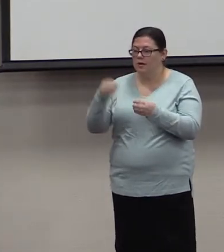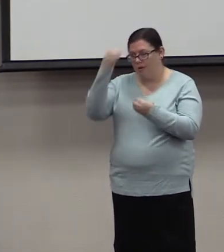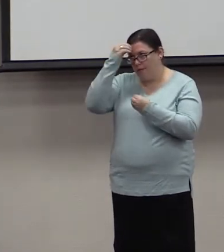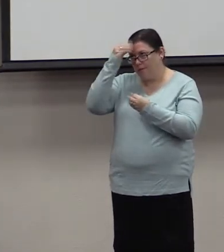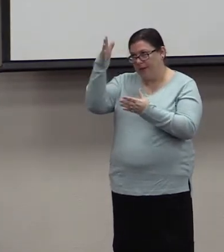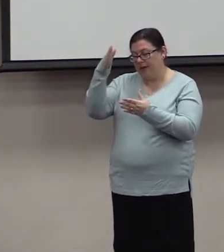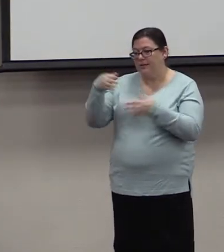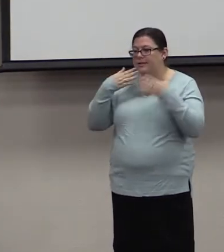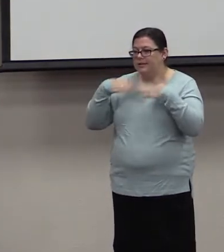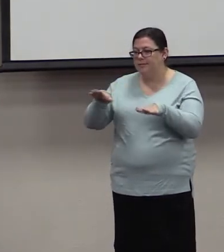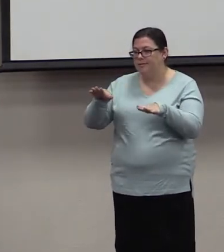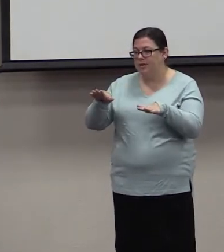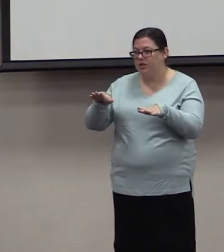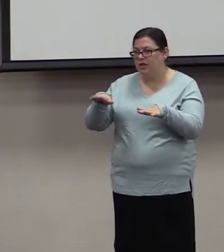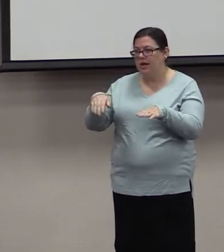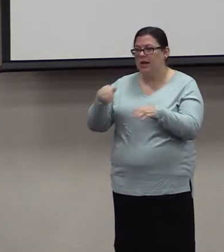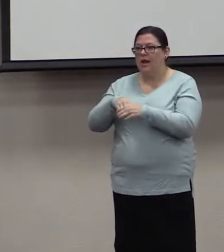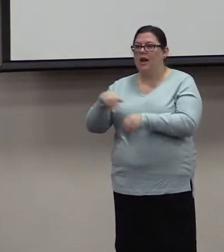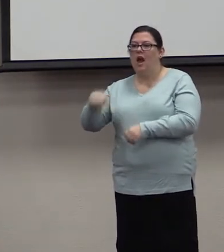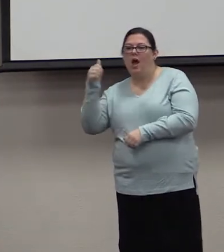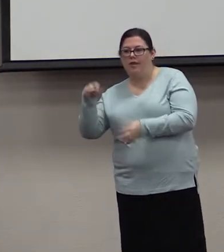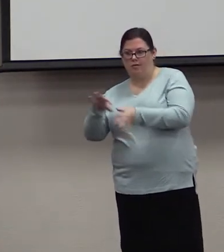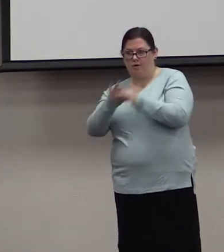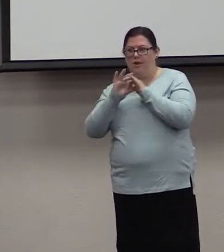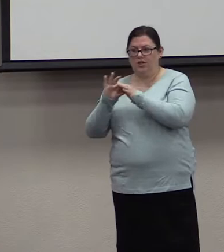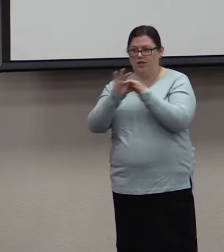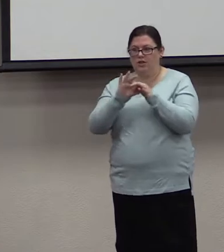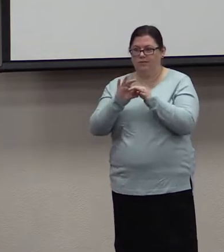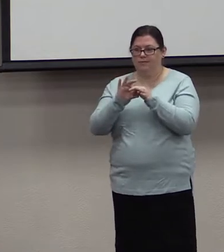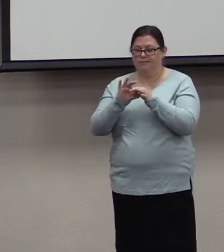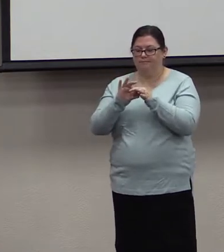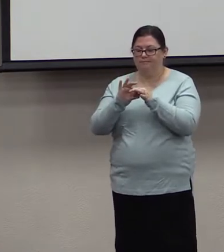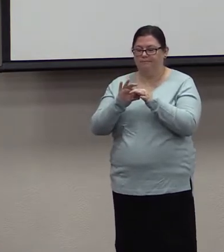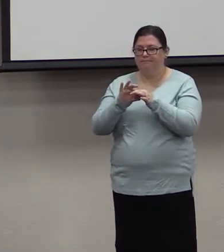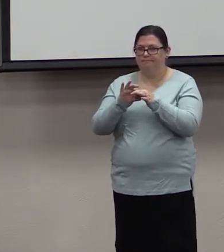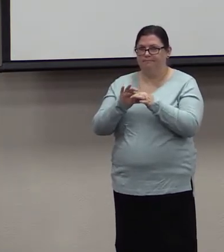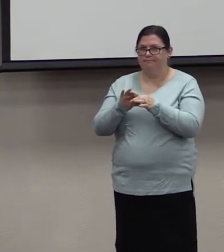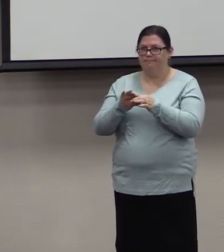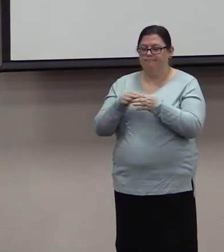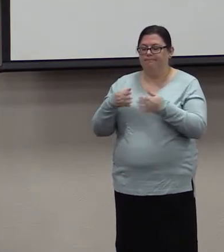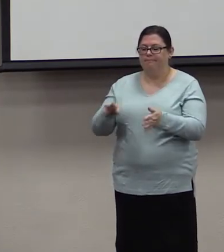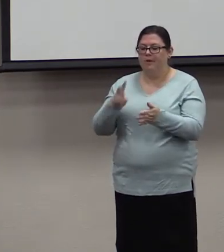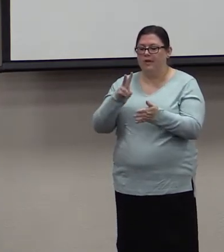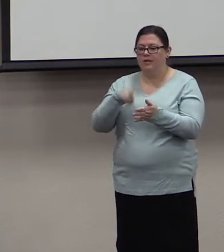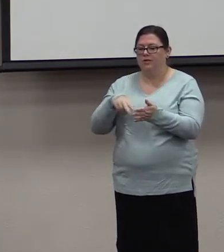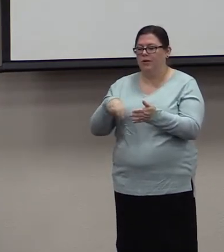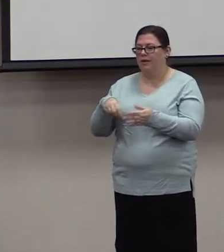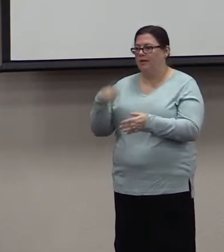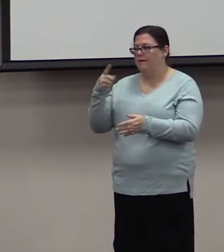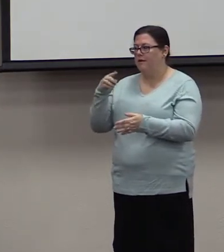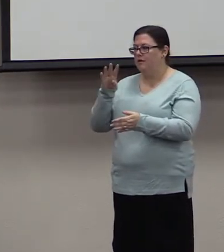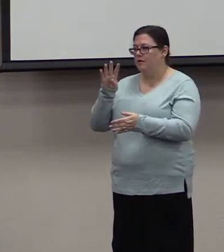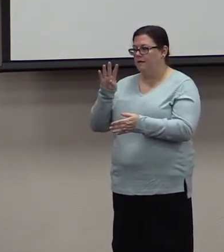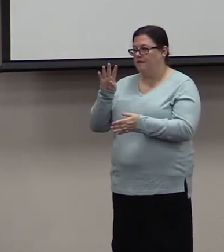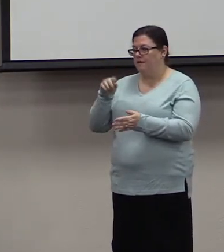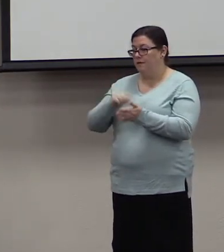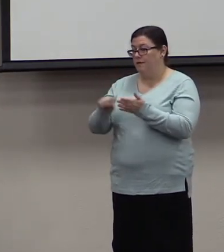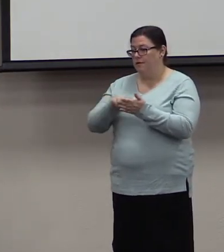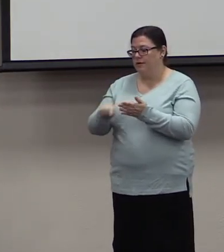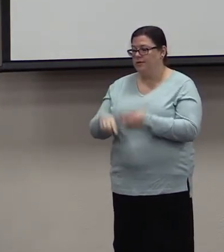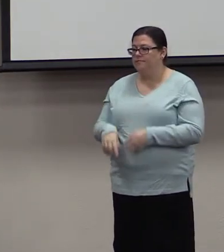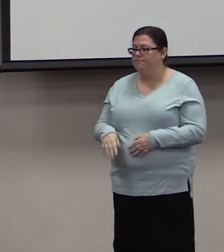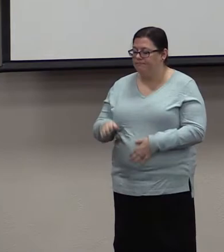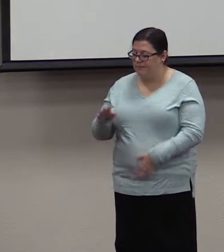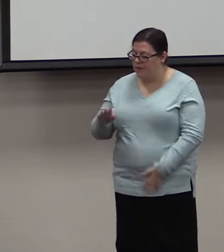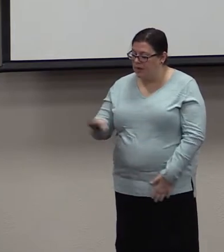today. Let's go ahead and read the first four verses of Ephesians 6. They read, Children,